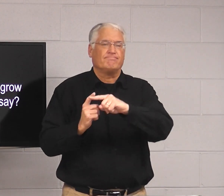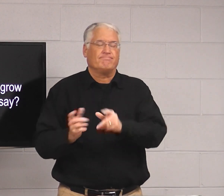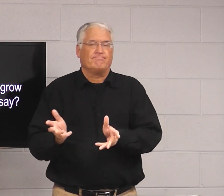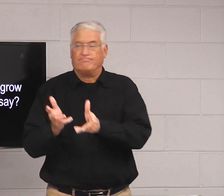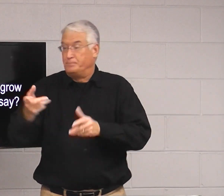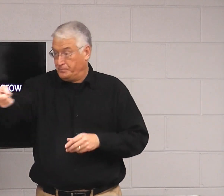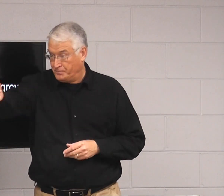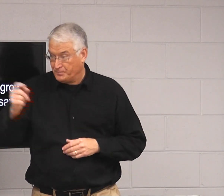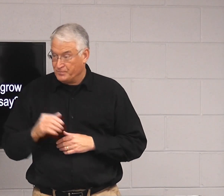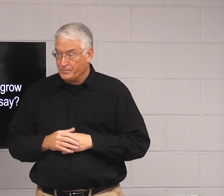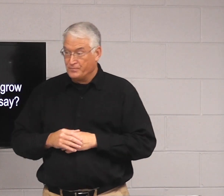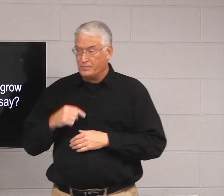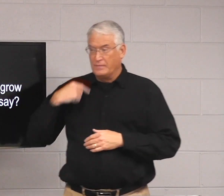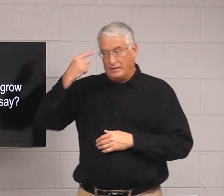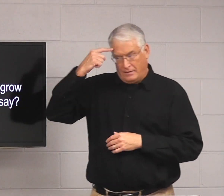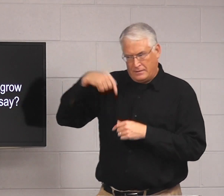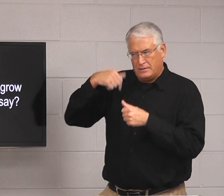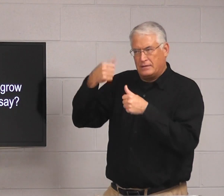they're going to watch you. So you need to be encouraging.